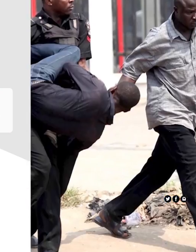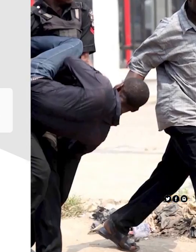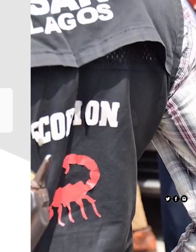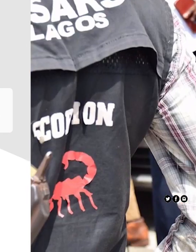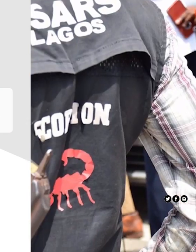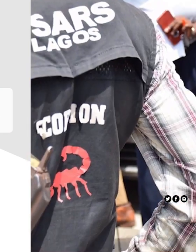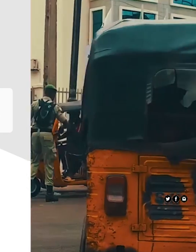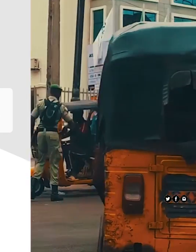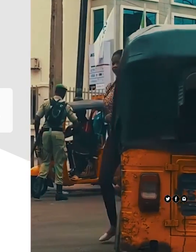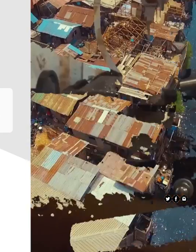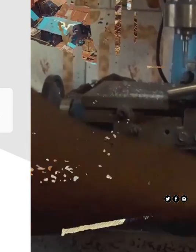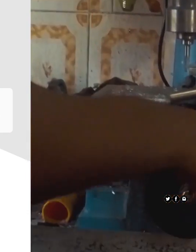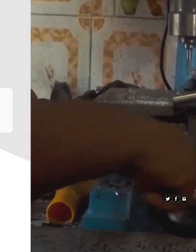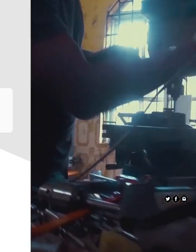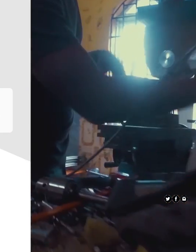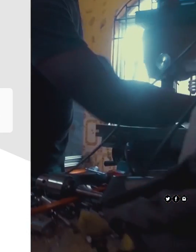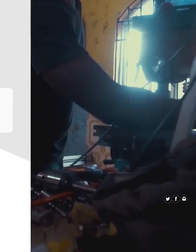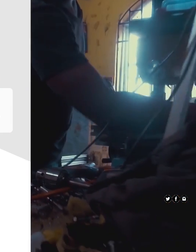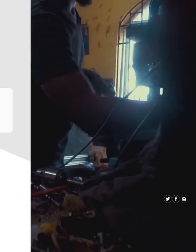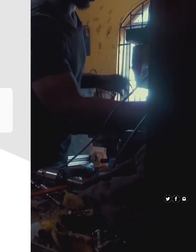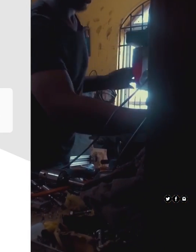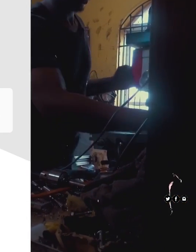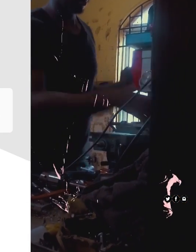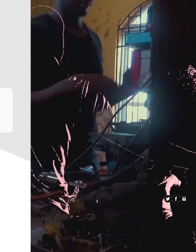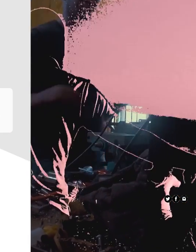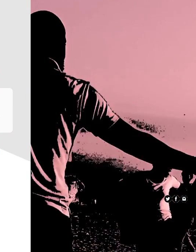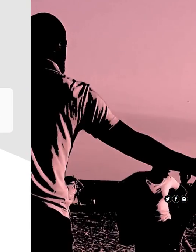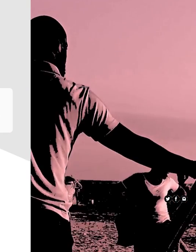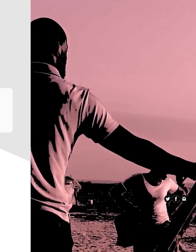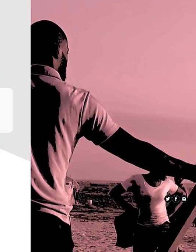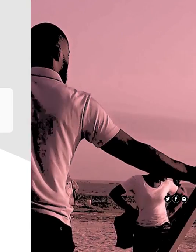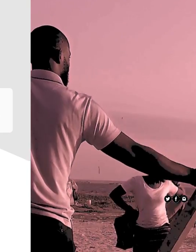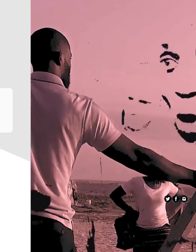to hit the notification button so you get notified about fresh news updates.